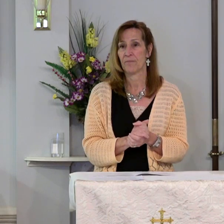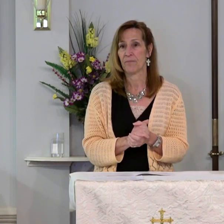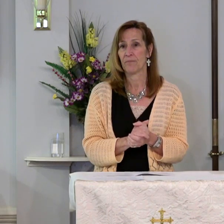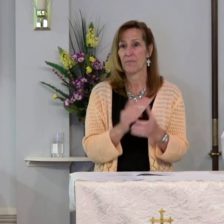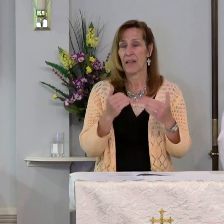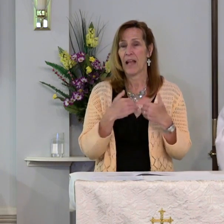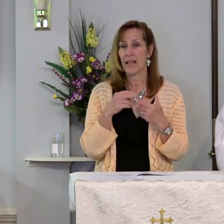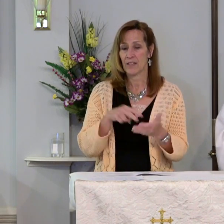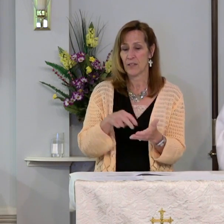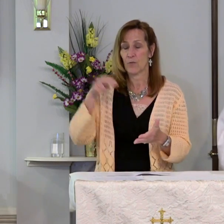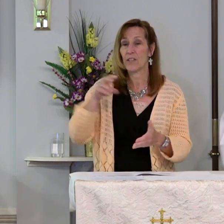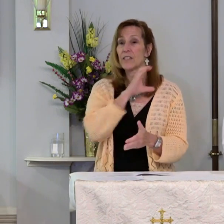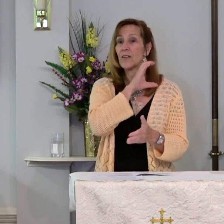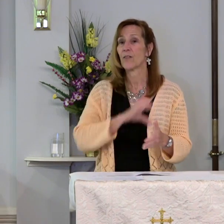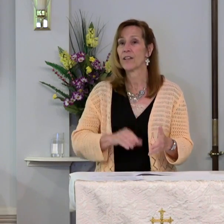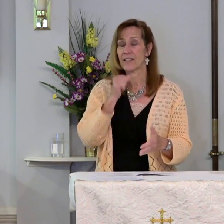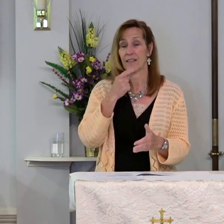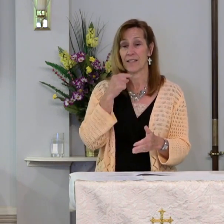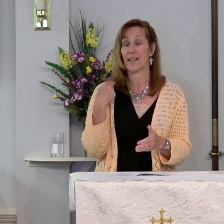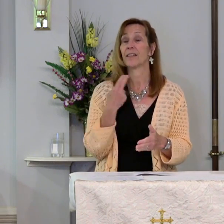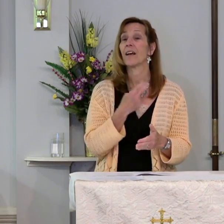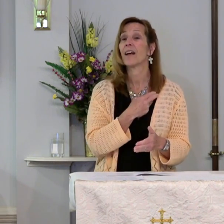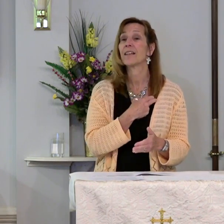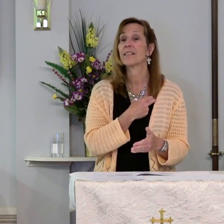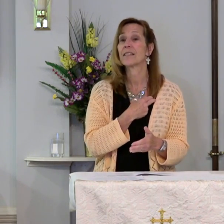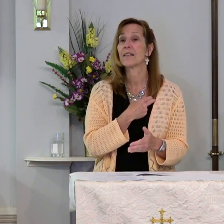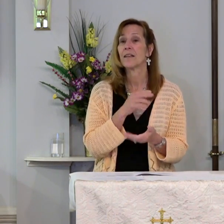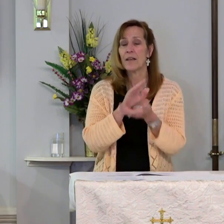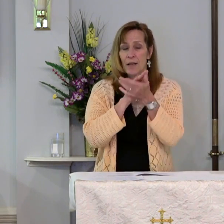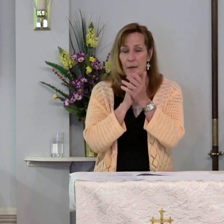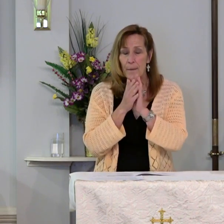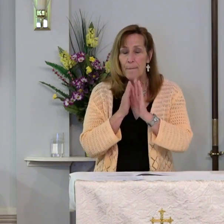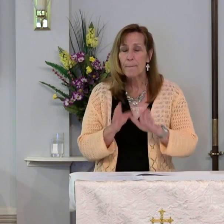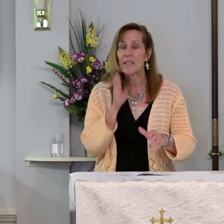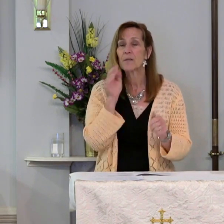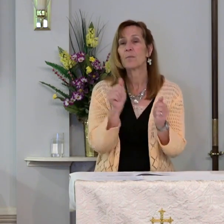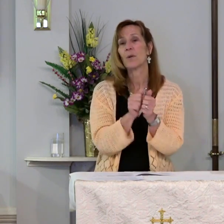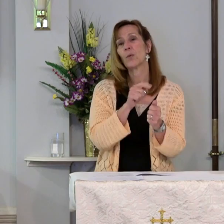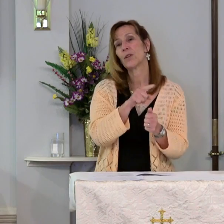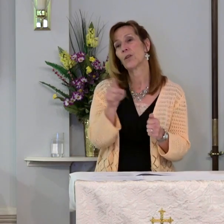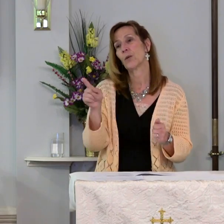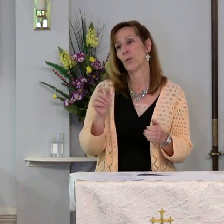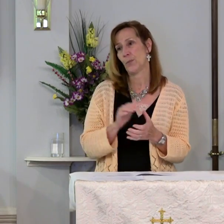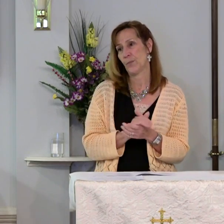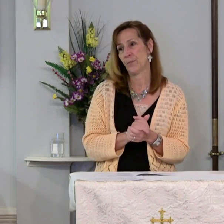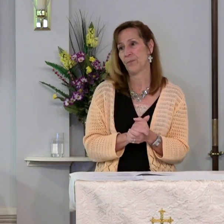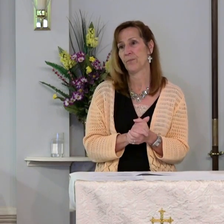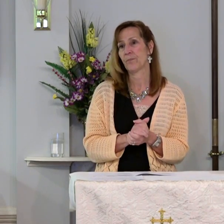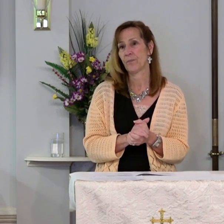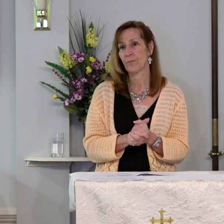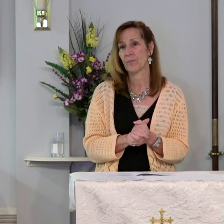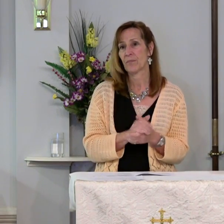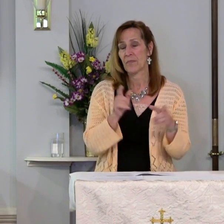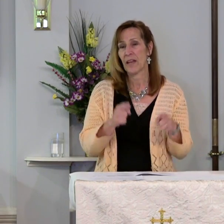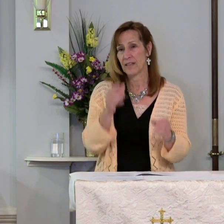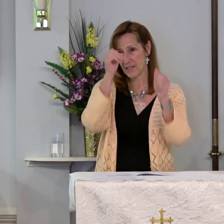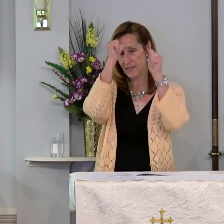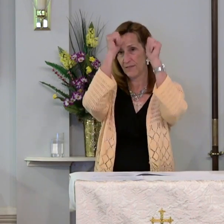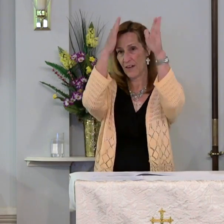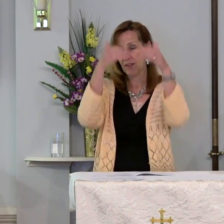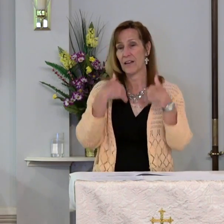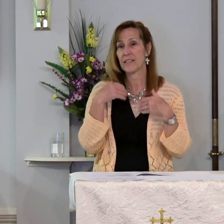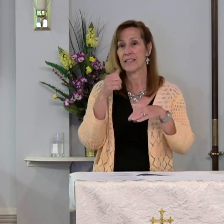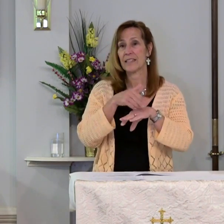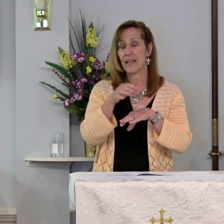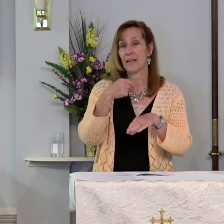has the risen Christ not said to us peace be with you? As the Father has